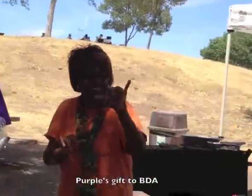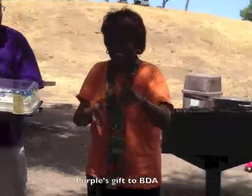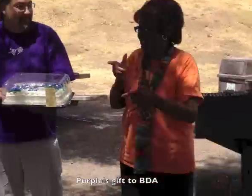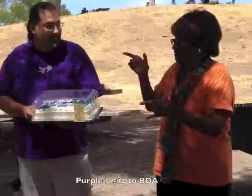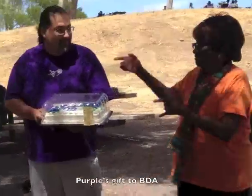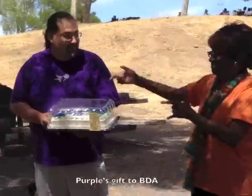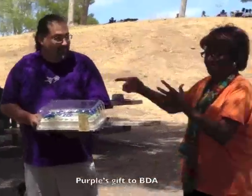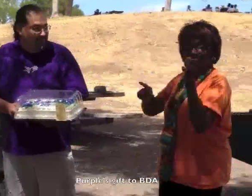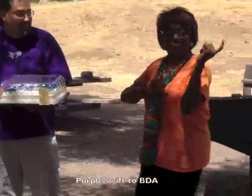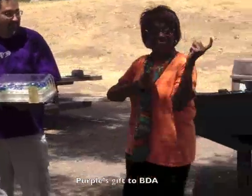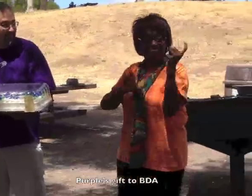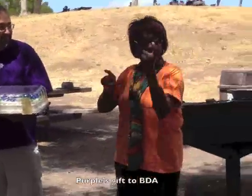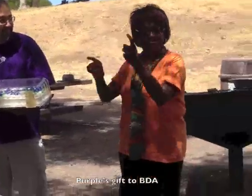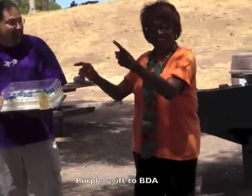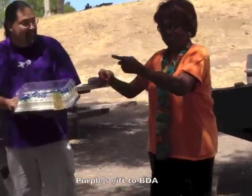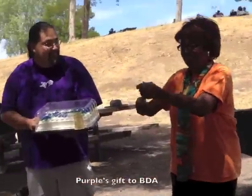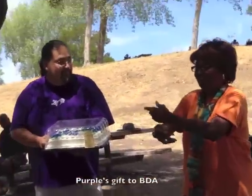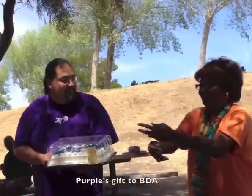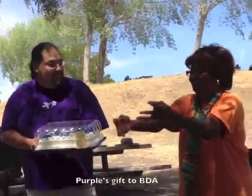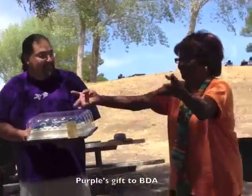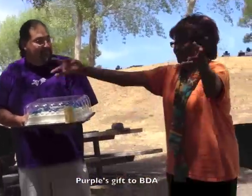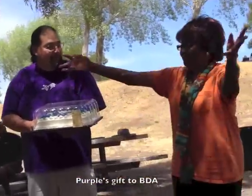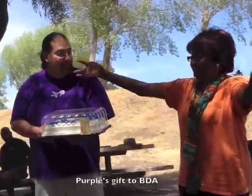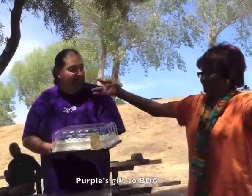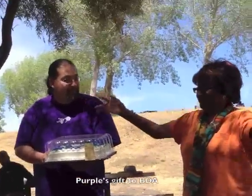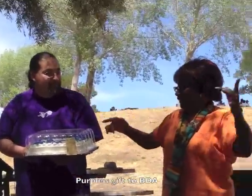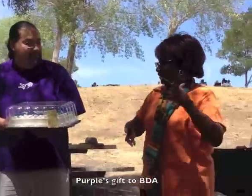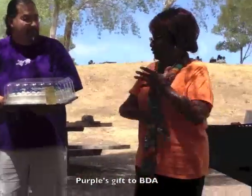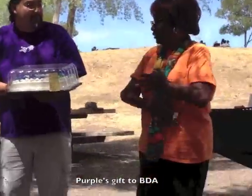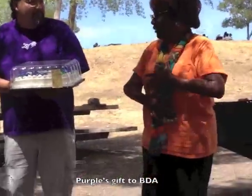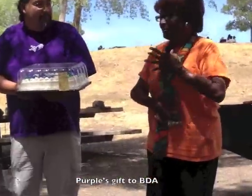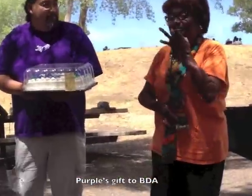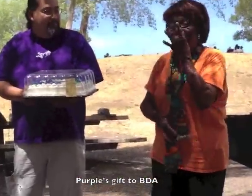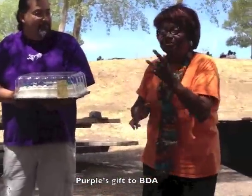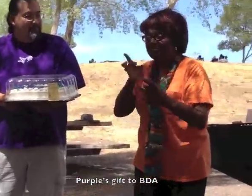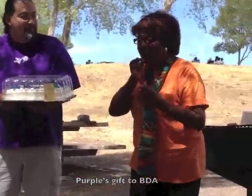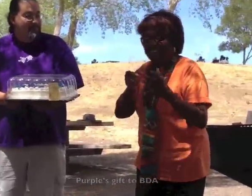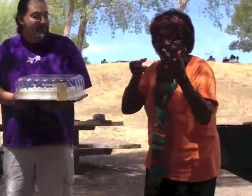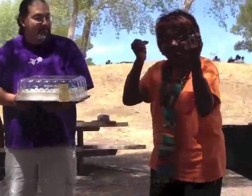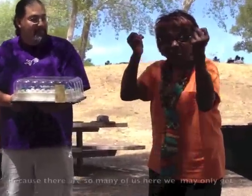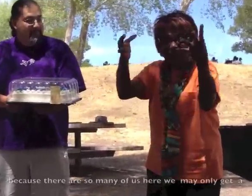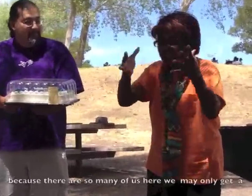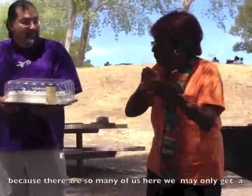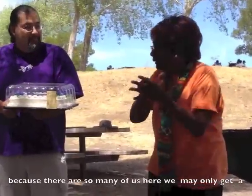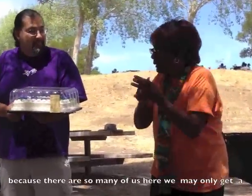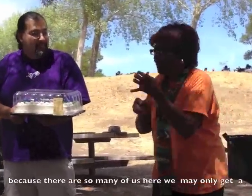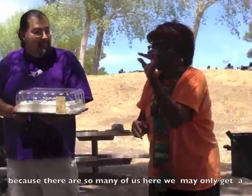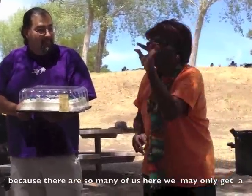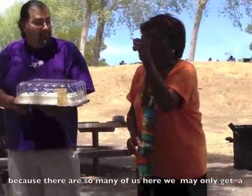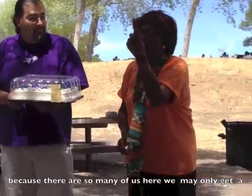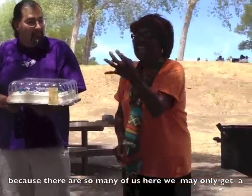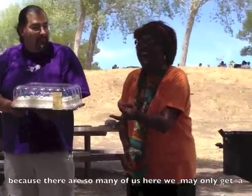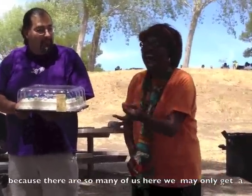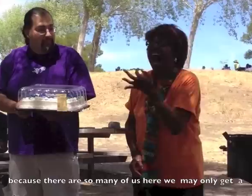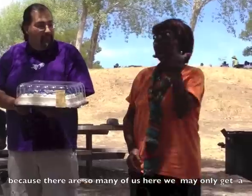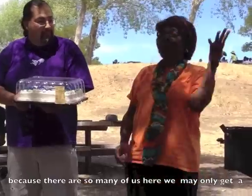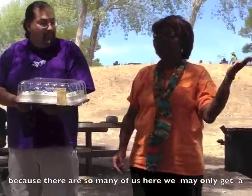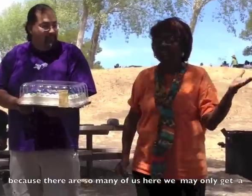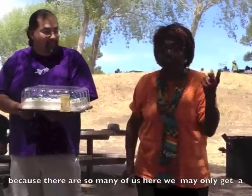with the girls playin' double dutch. While the DJ's spinning a tune as the old folks dance at your family reunion. Then six o